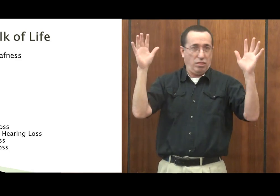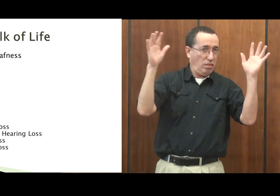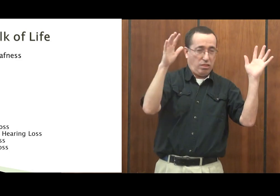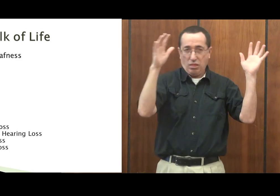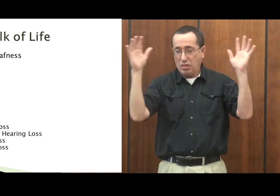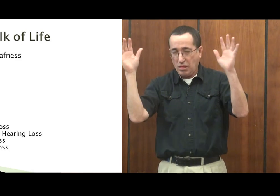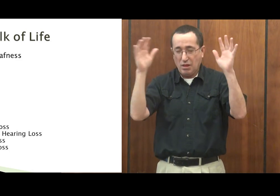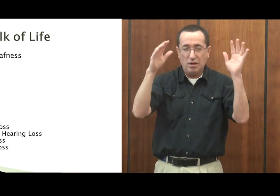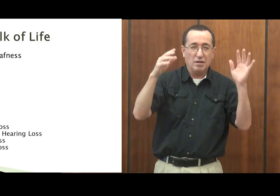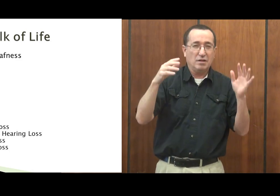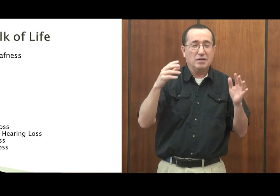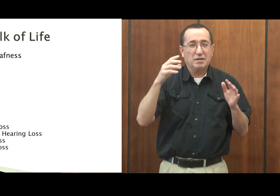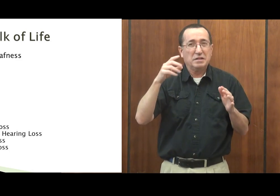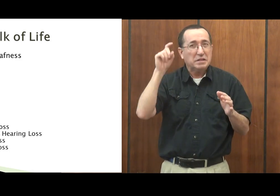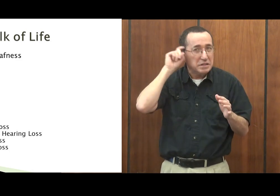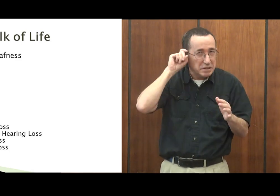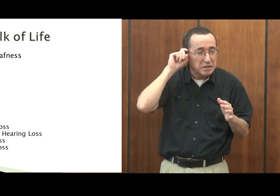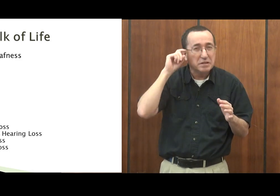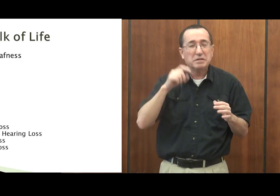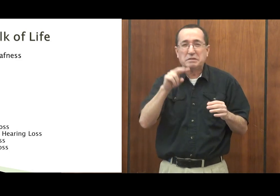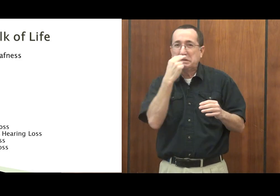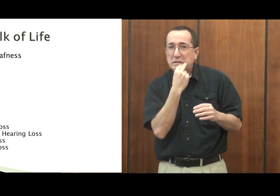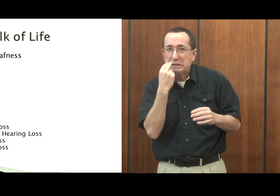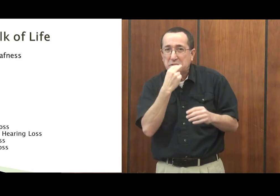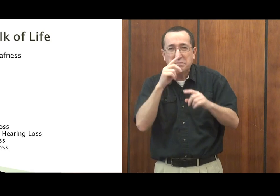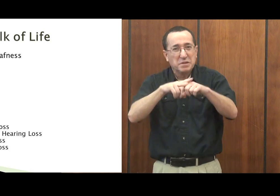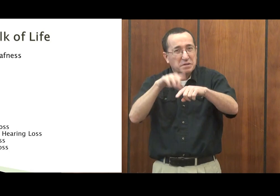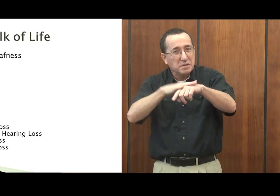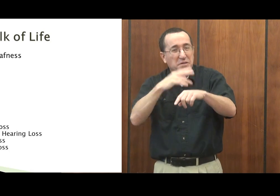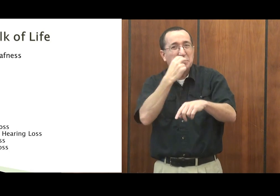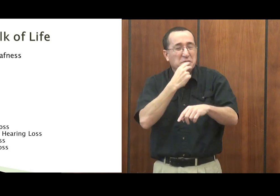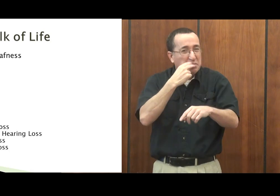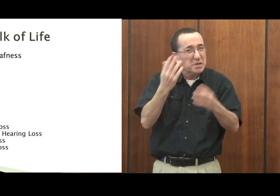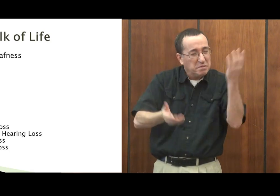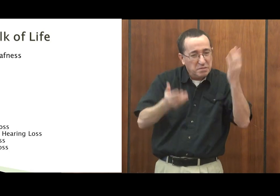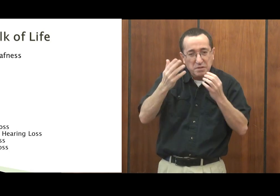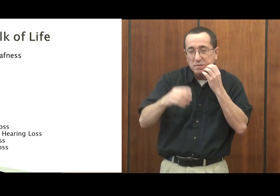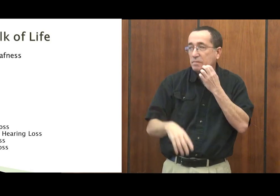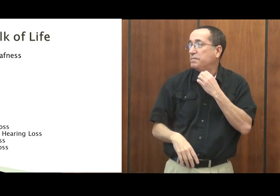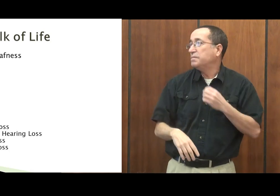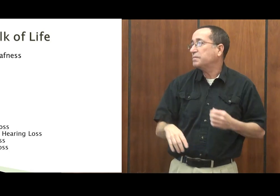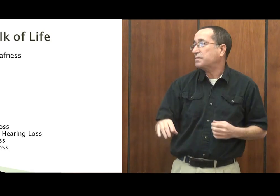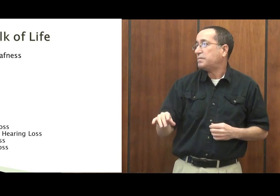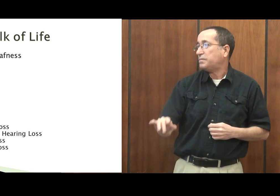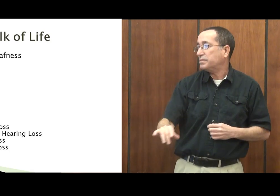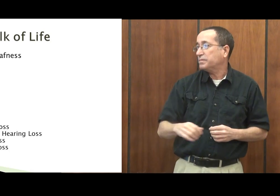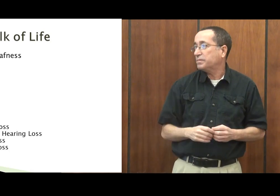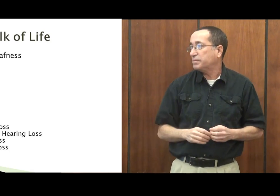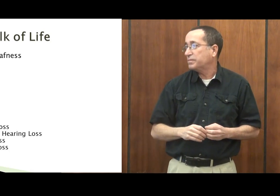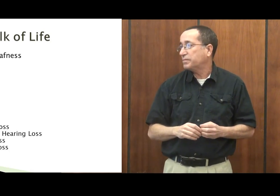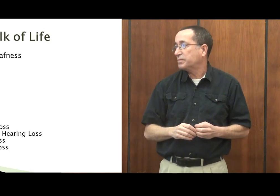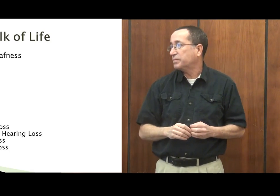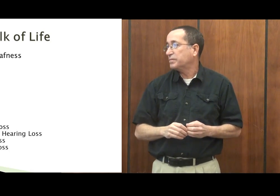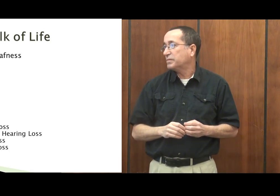noises will really interrupt your hearing. Hearing aids might help.